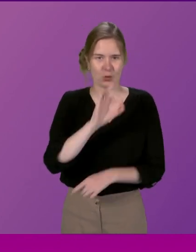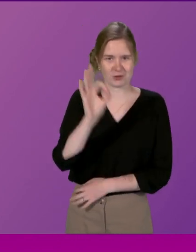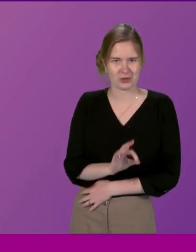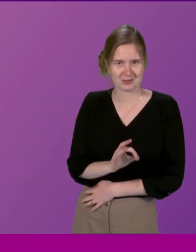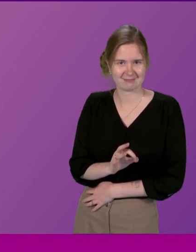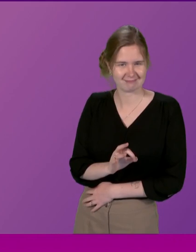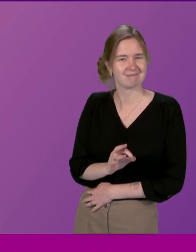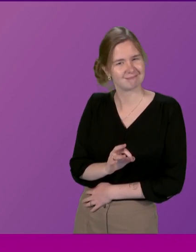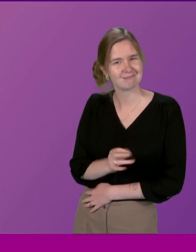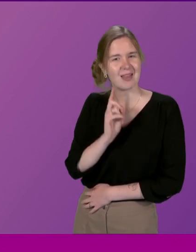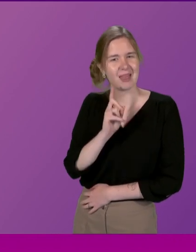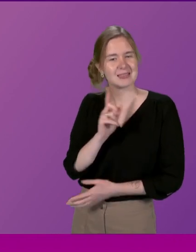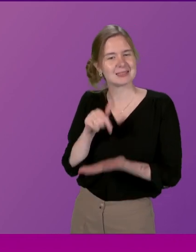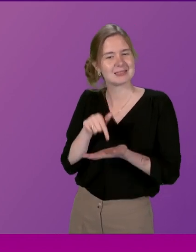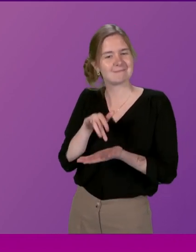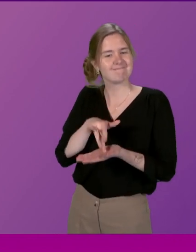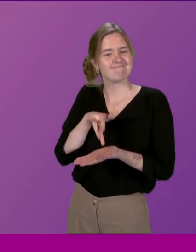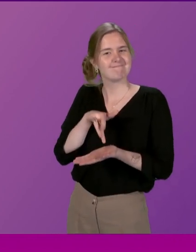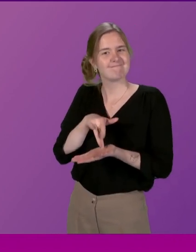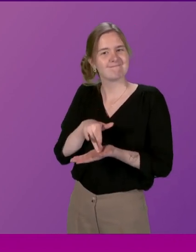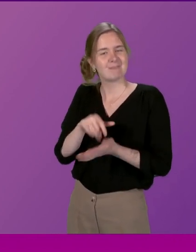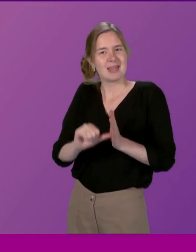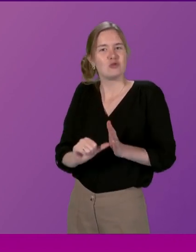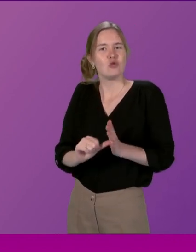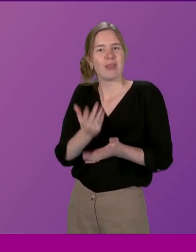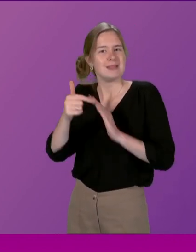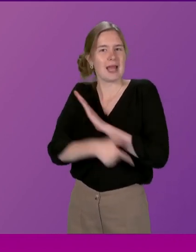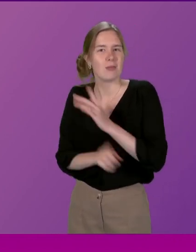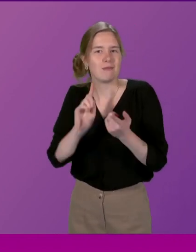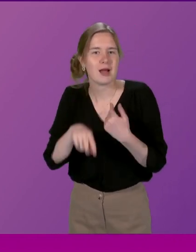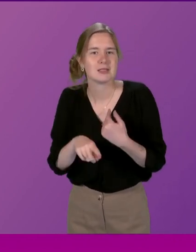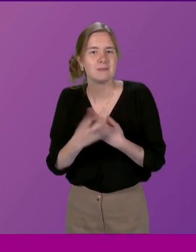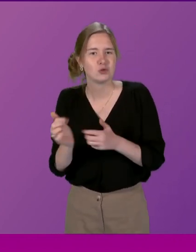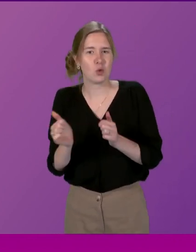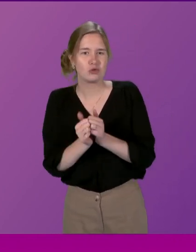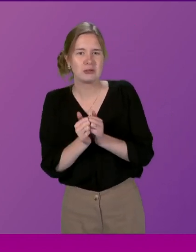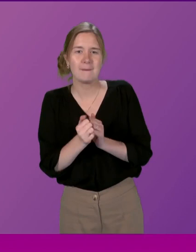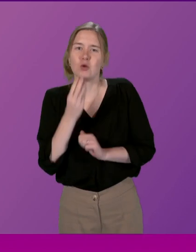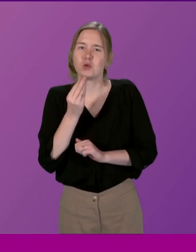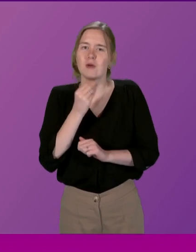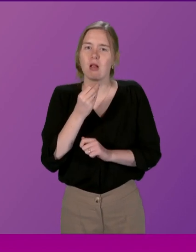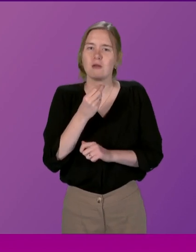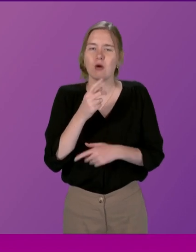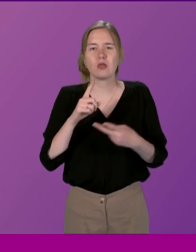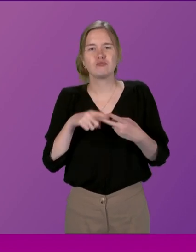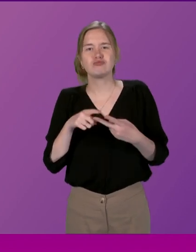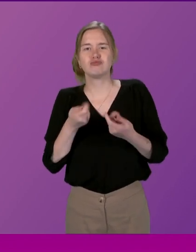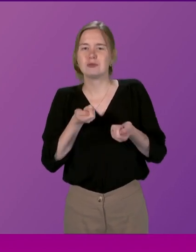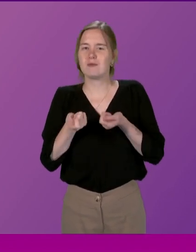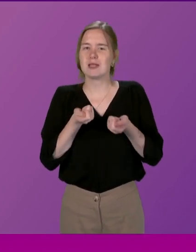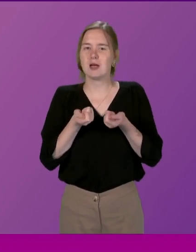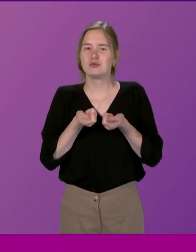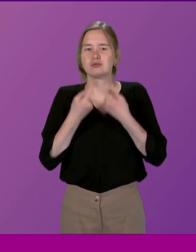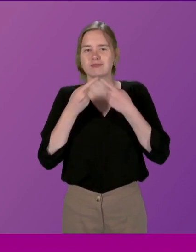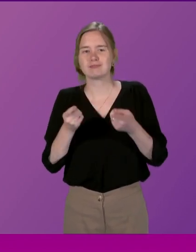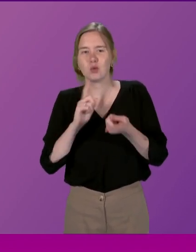And that's, I think, the crux of it, not necessarily the depth of the answer, but would you not agree it would be useful for the presiding officer to instruct the